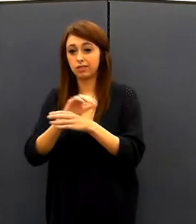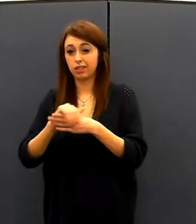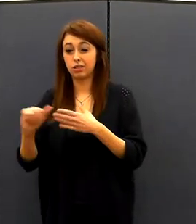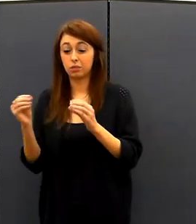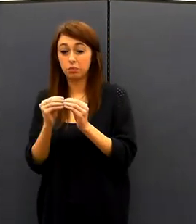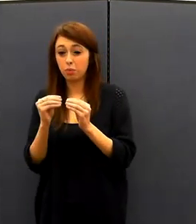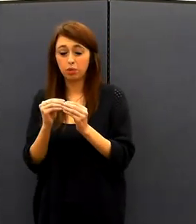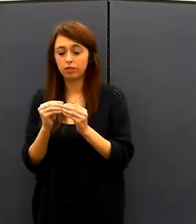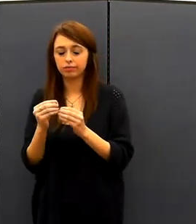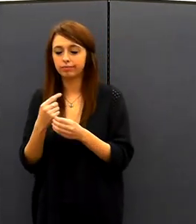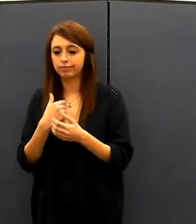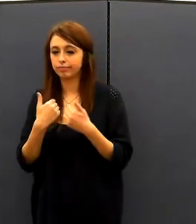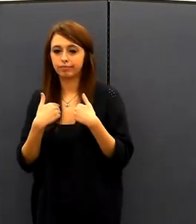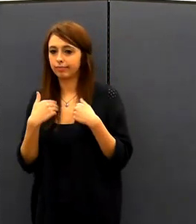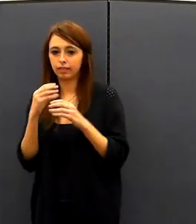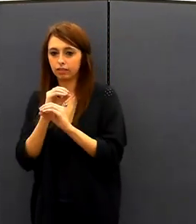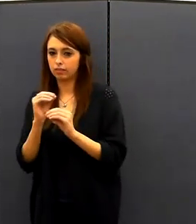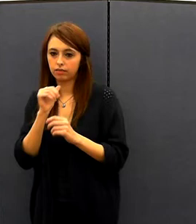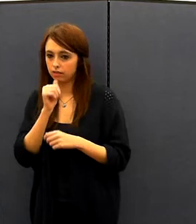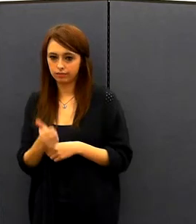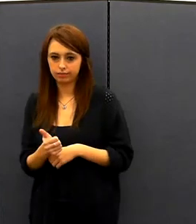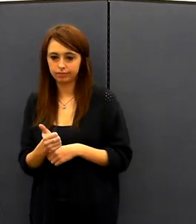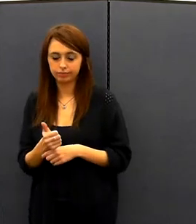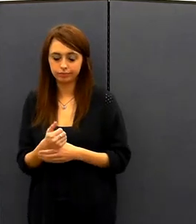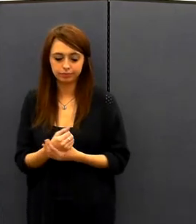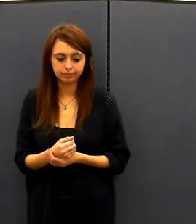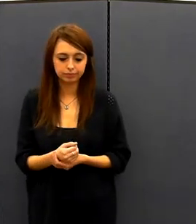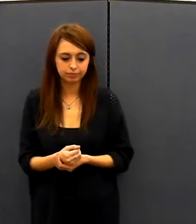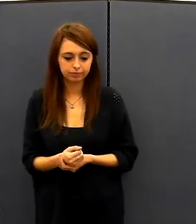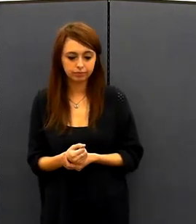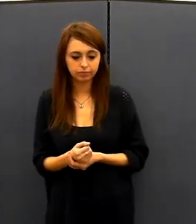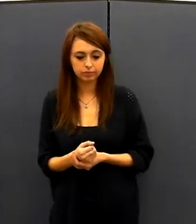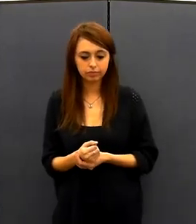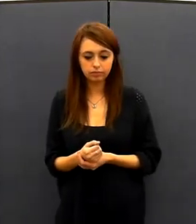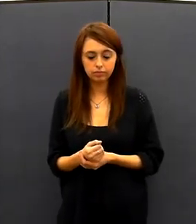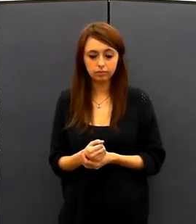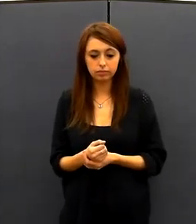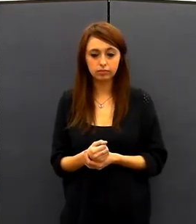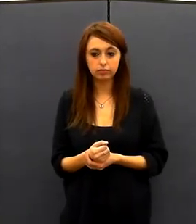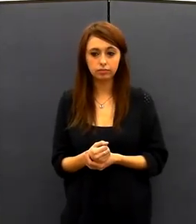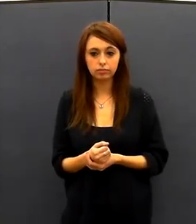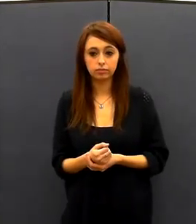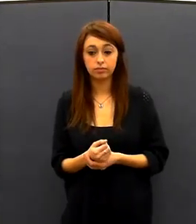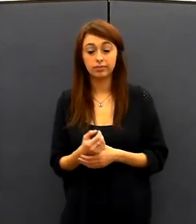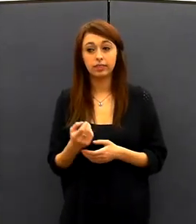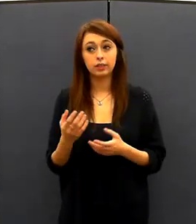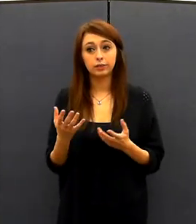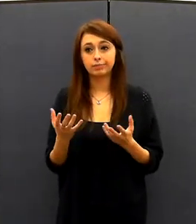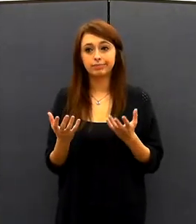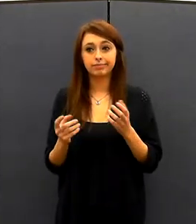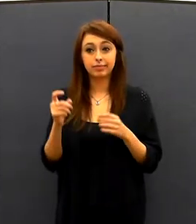So I couldn't do that. Long story short, I ended up having to come back an additional semester